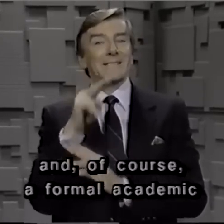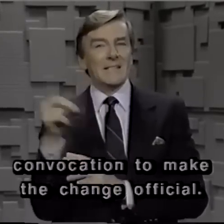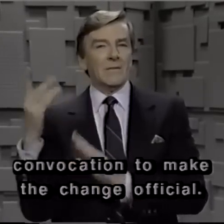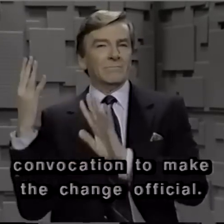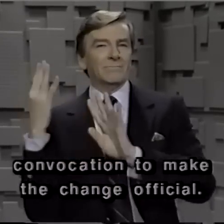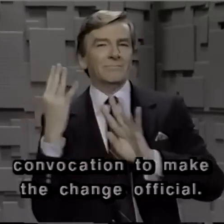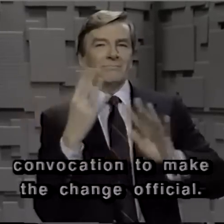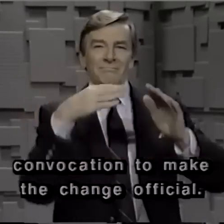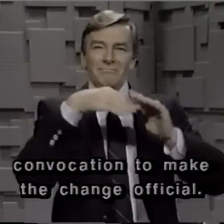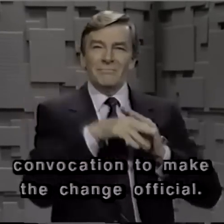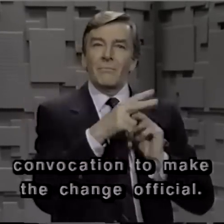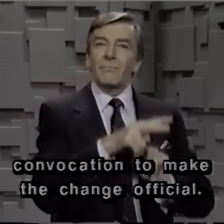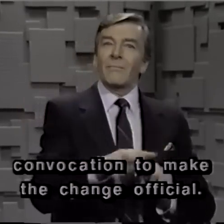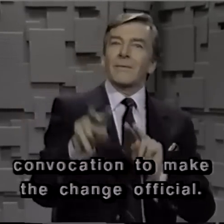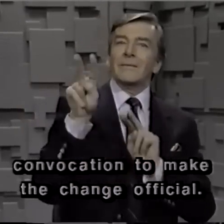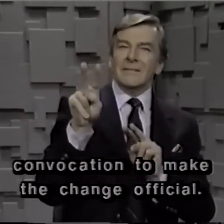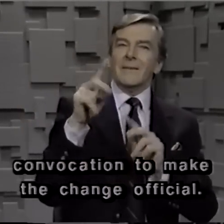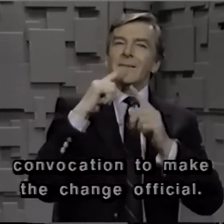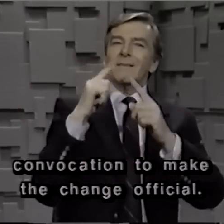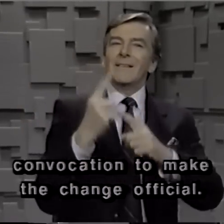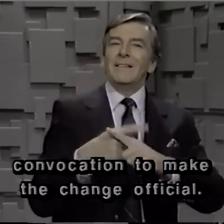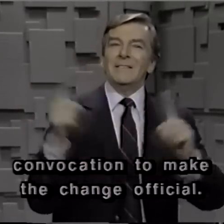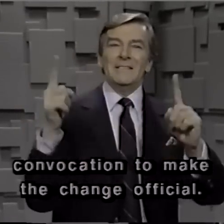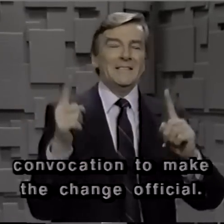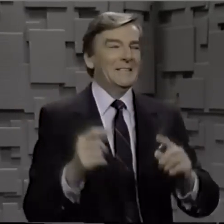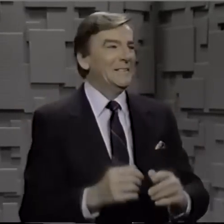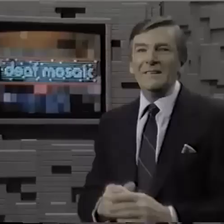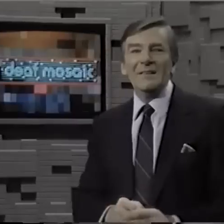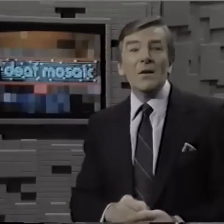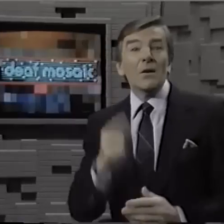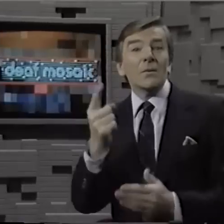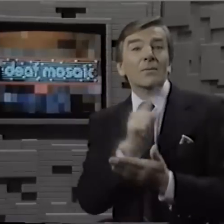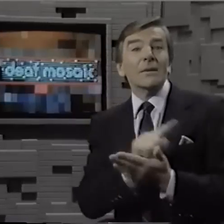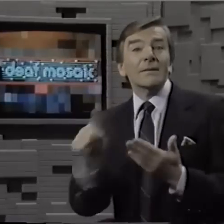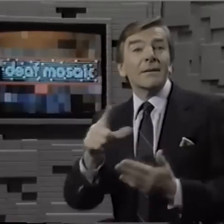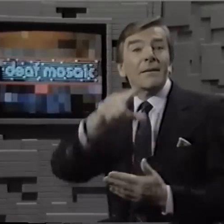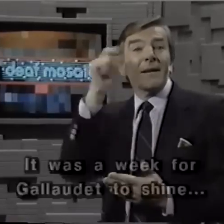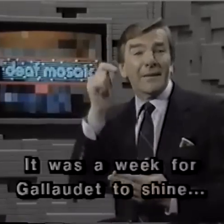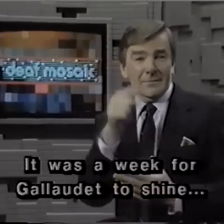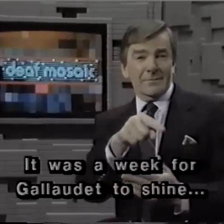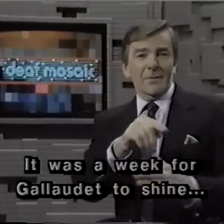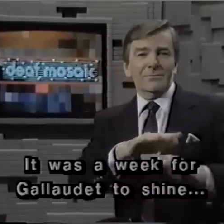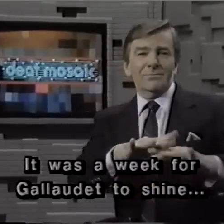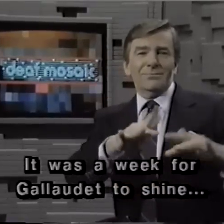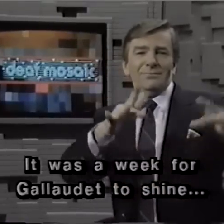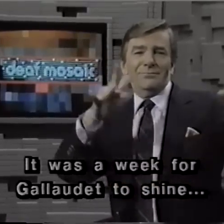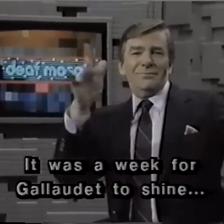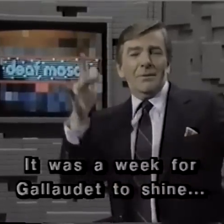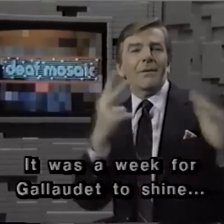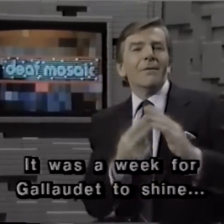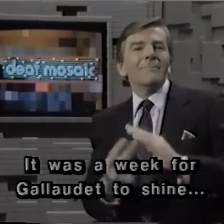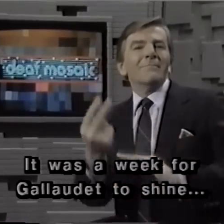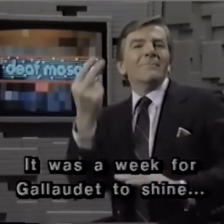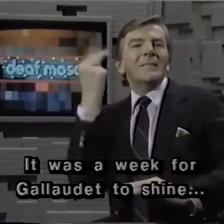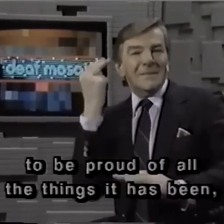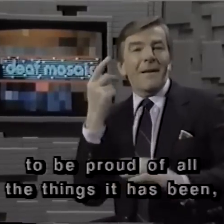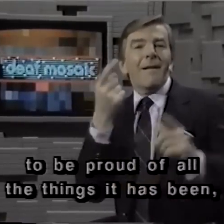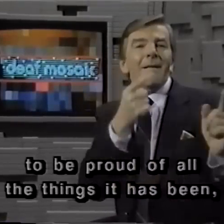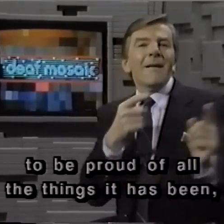convocation to make the change official. It was a week for Gallaudet to shine, to be proud of